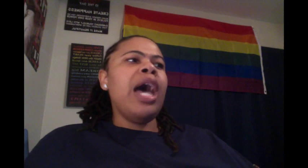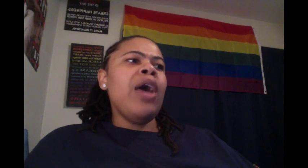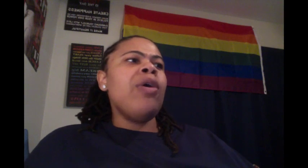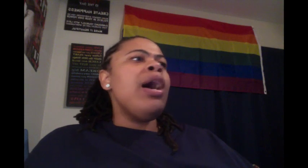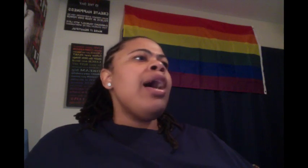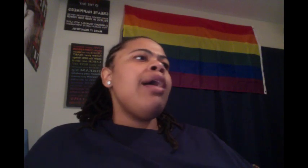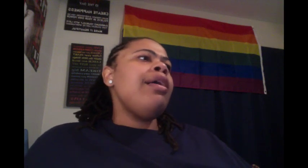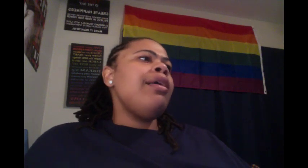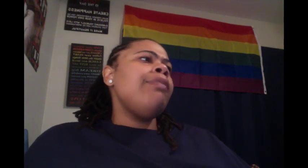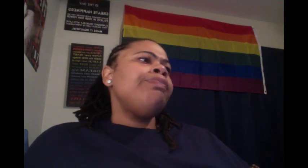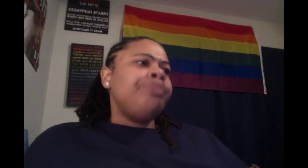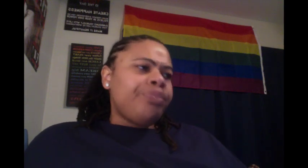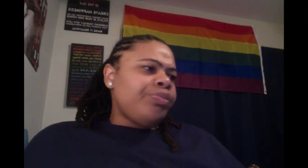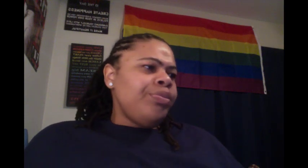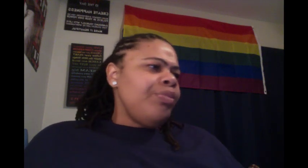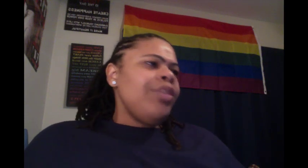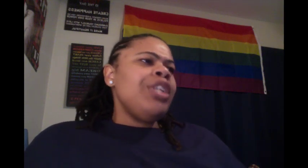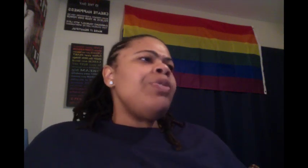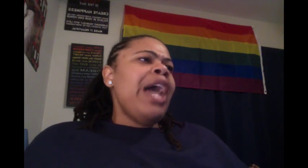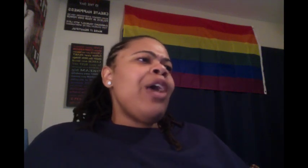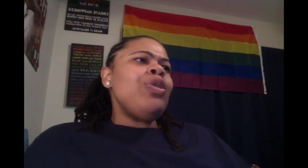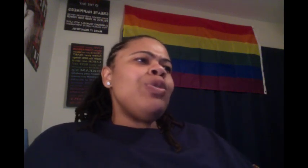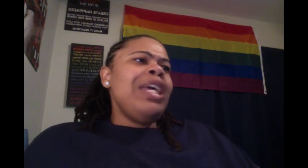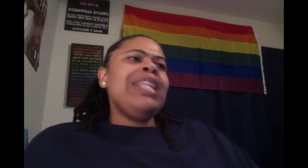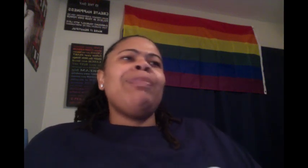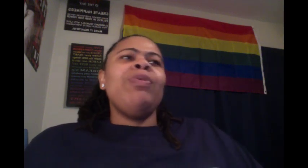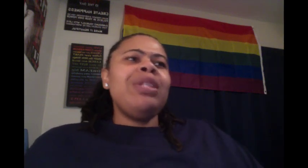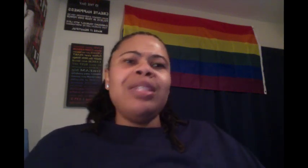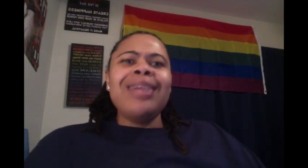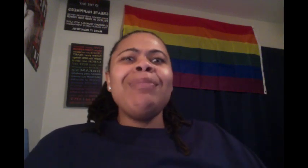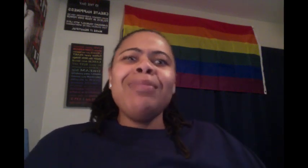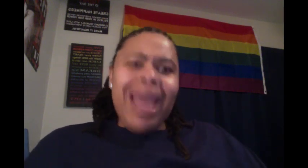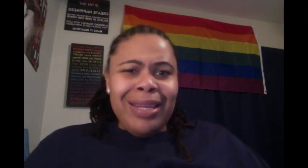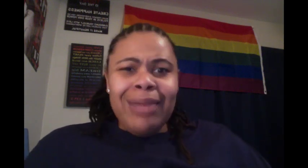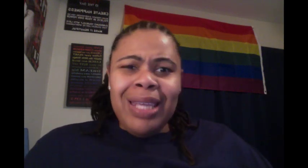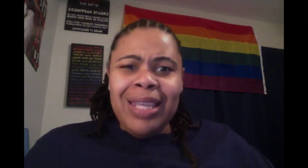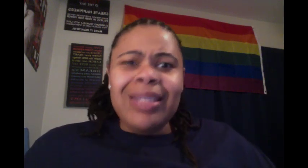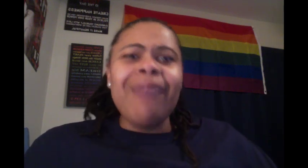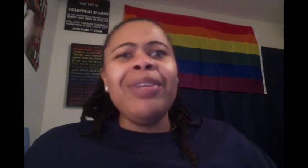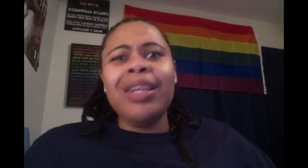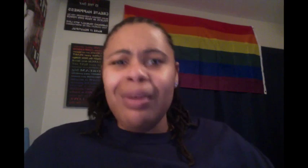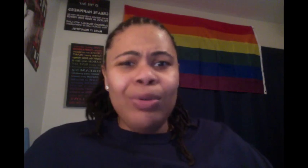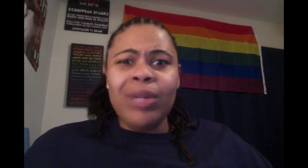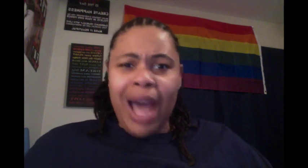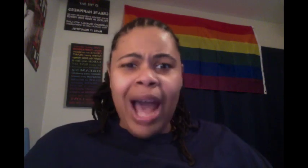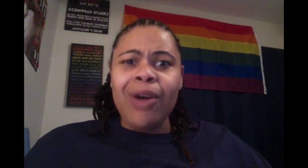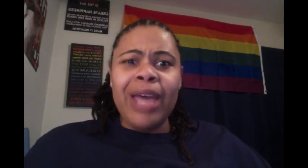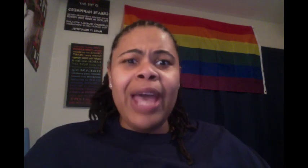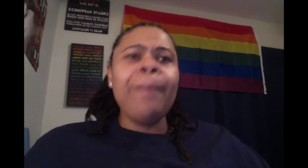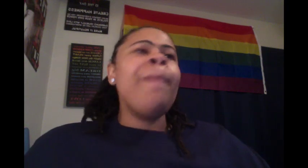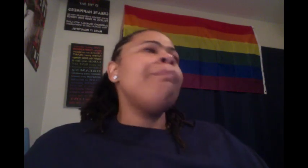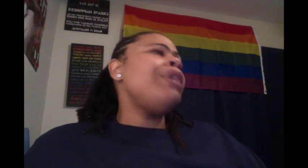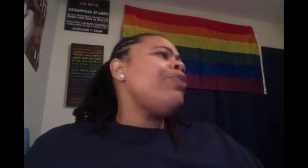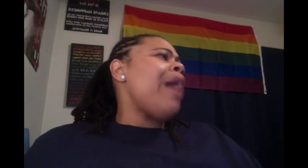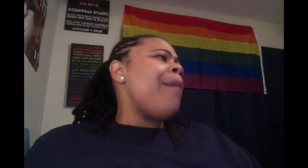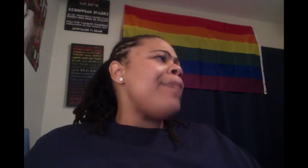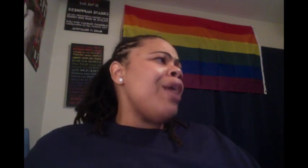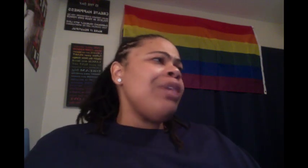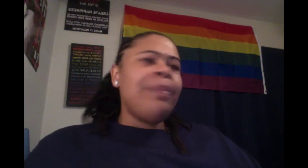no, you're not gonna do this. But Richard said, give me them goddamn keys and I'm finna move the car, okay? Meanwhile, Barry up